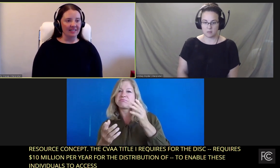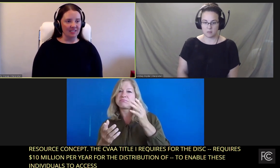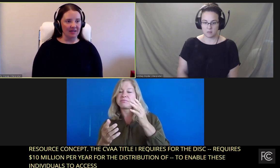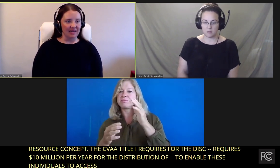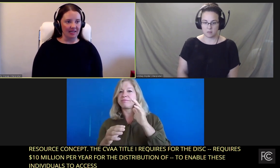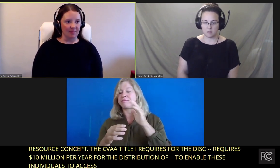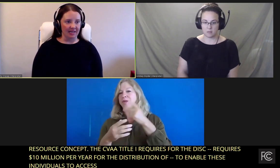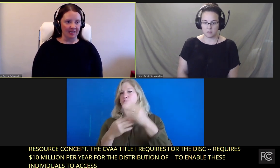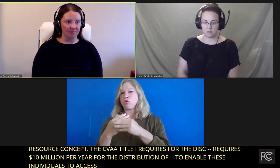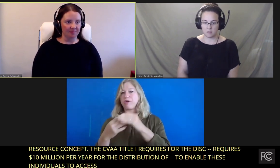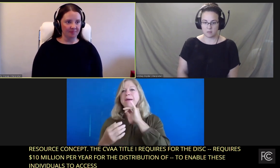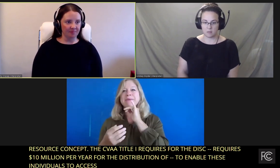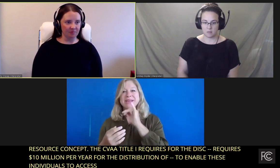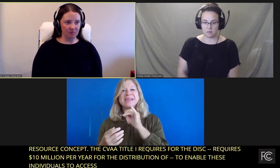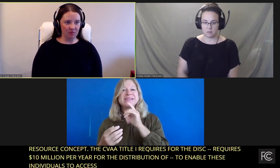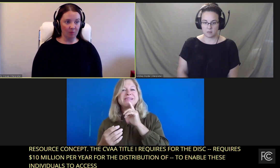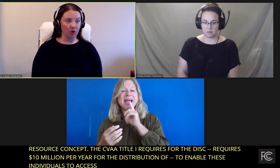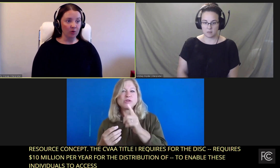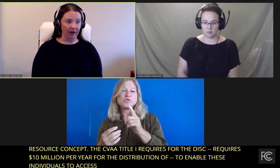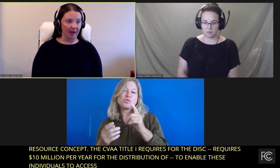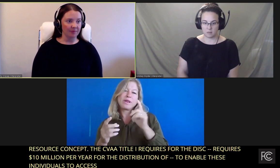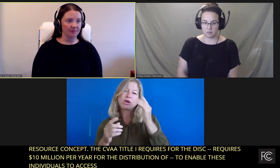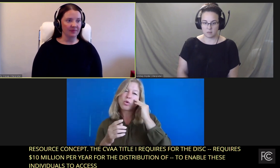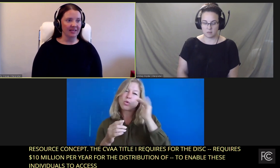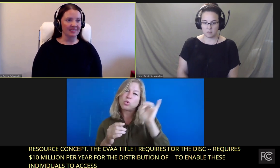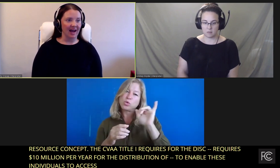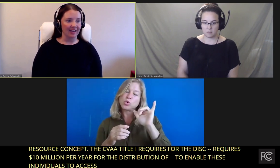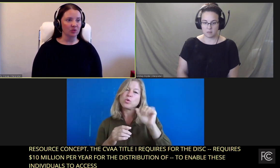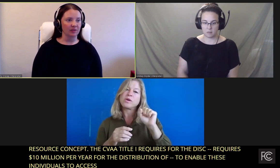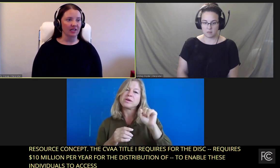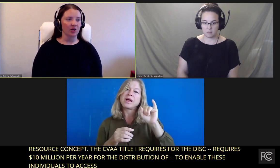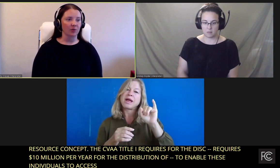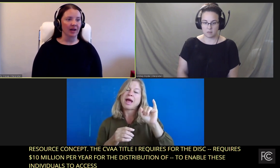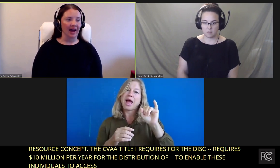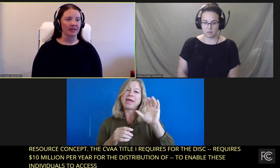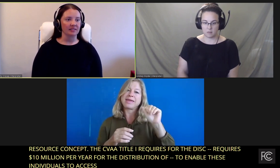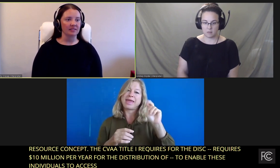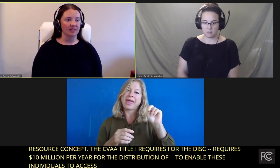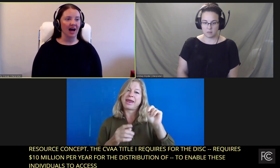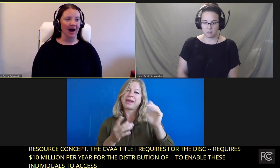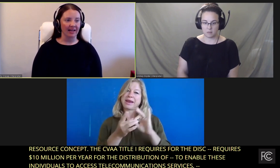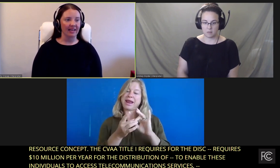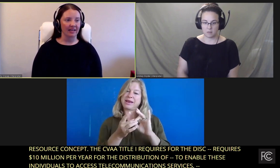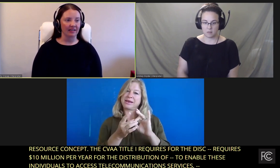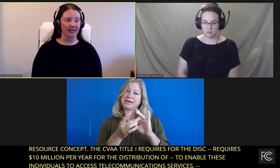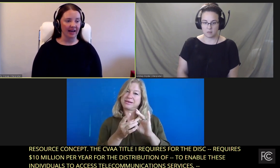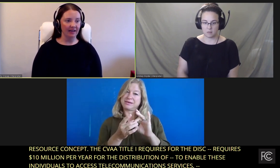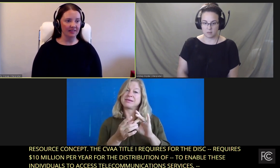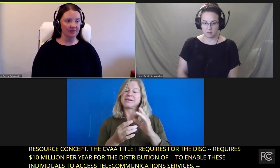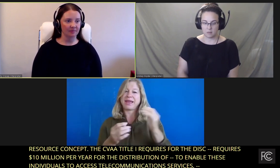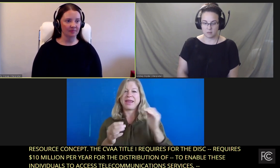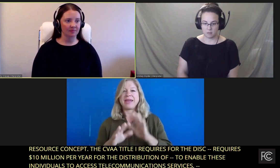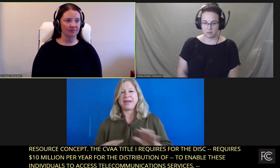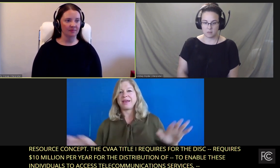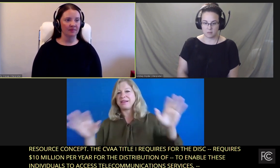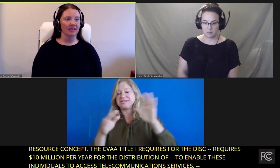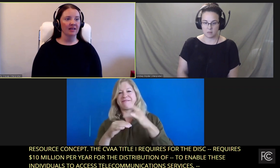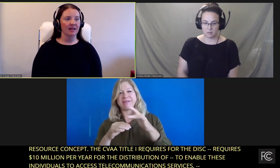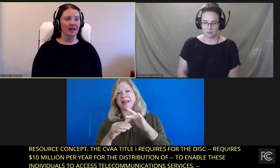The NDB-EDP program is actually known as ICANN Connect,